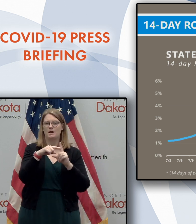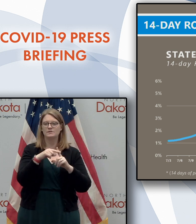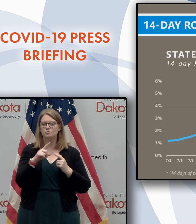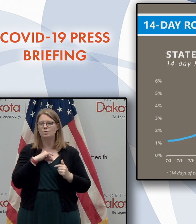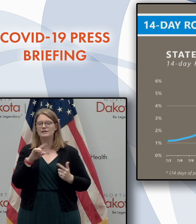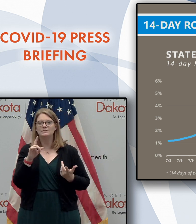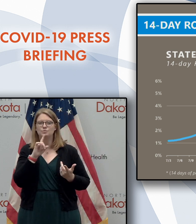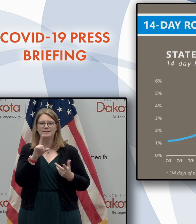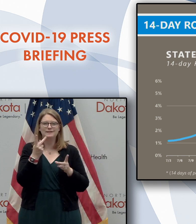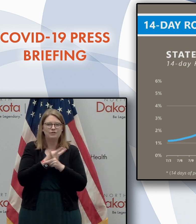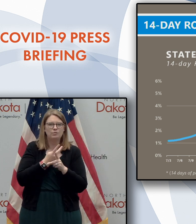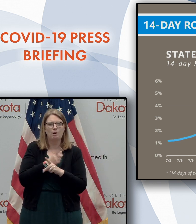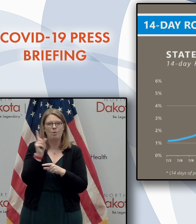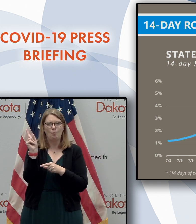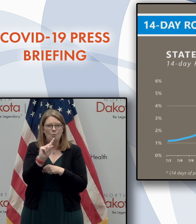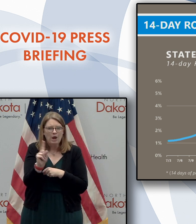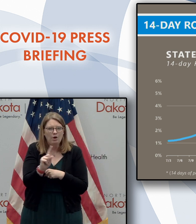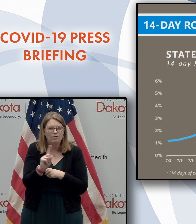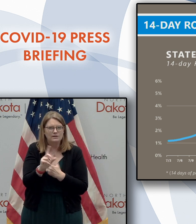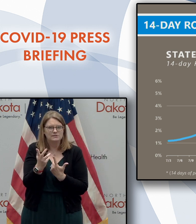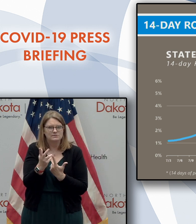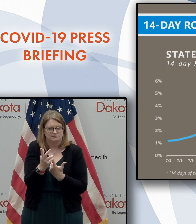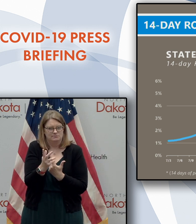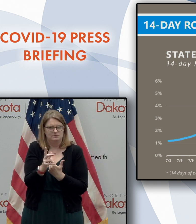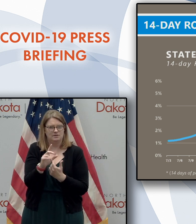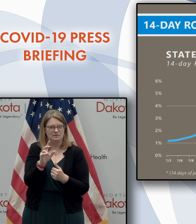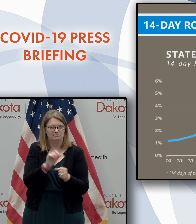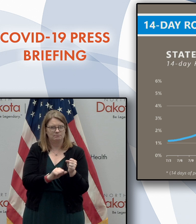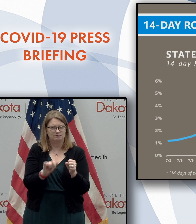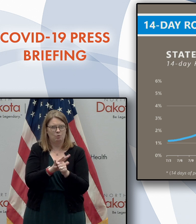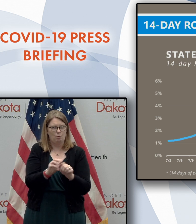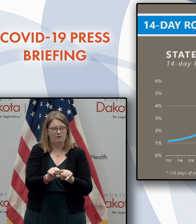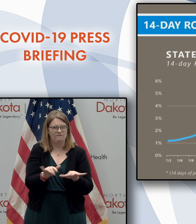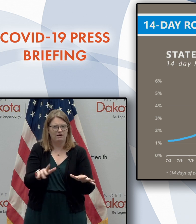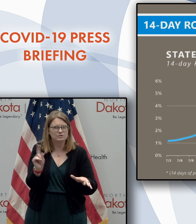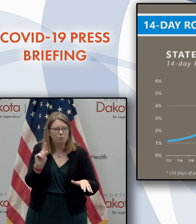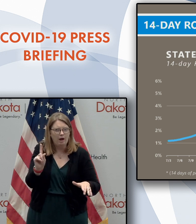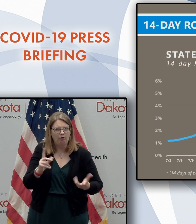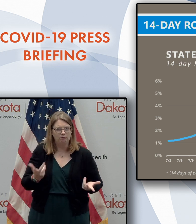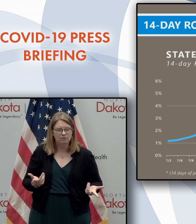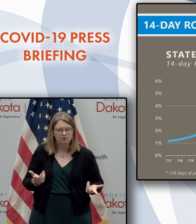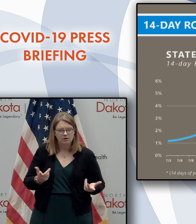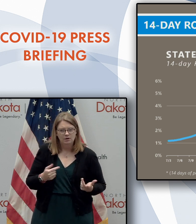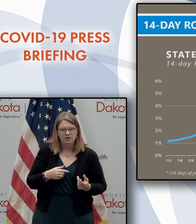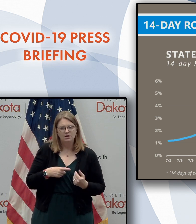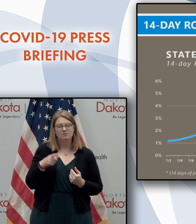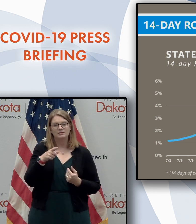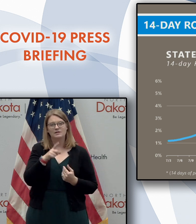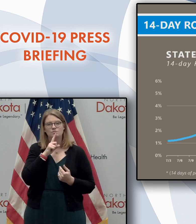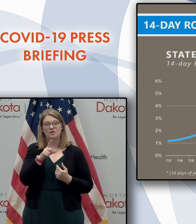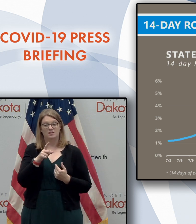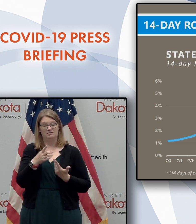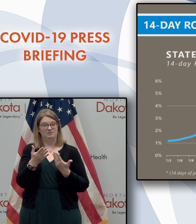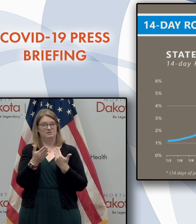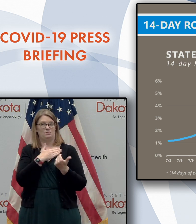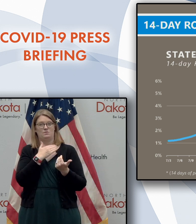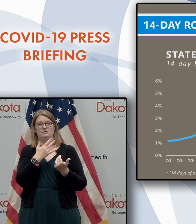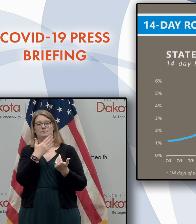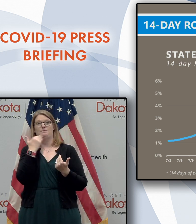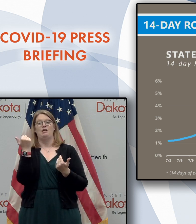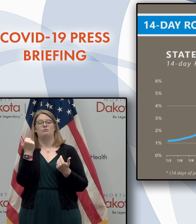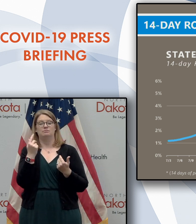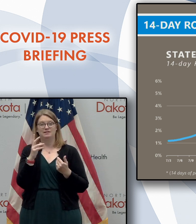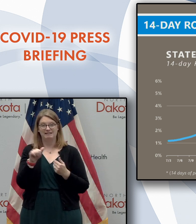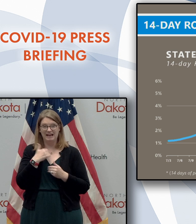thank everybody involved in that in this testing effort, because it is helped us do almost better than any other state identify where the